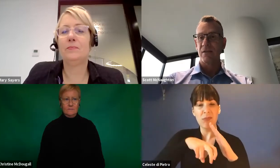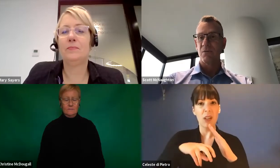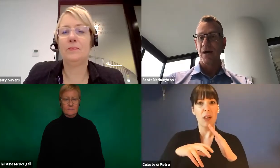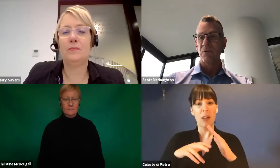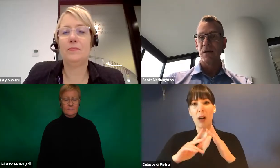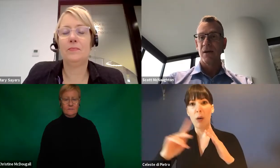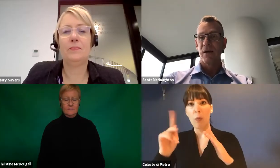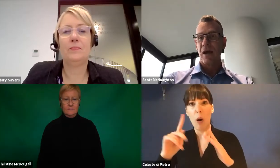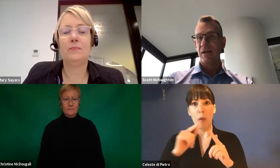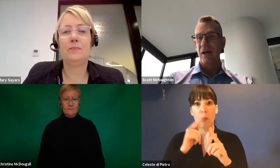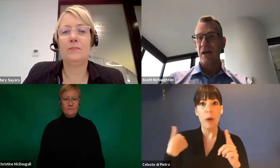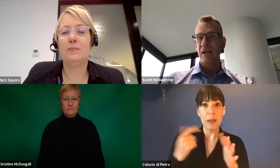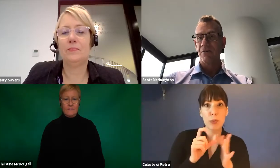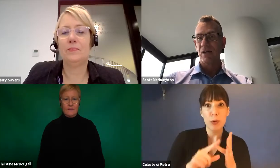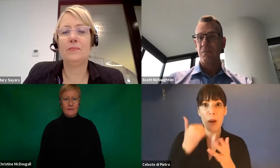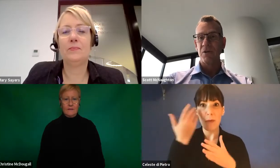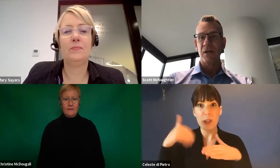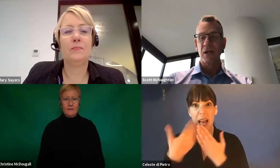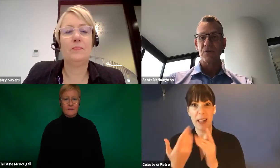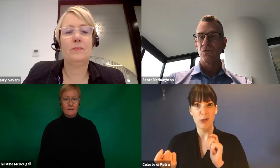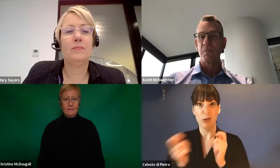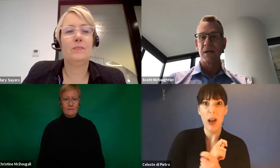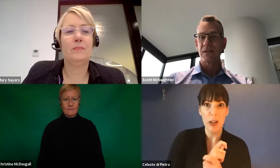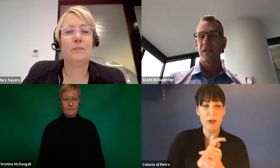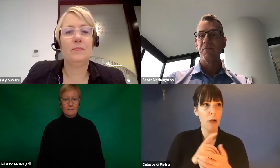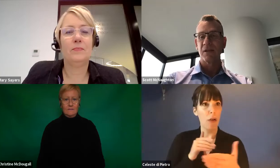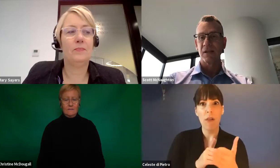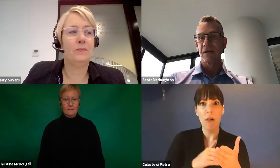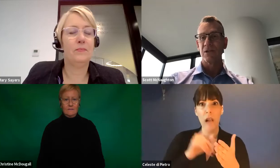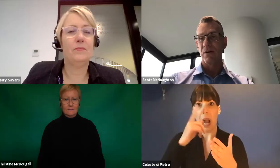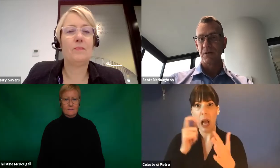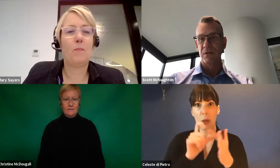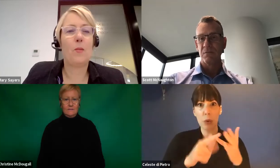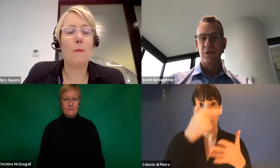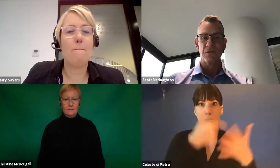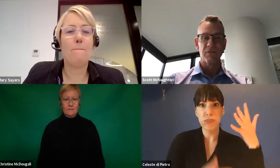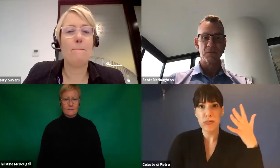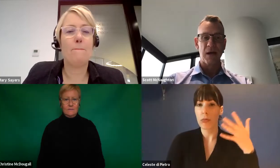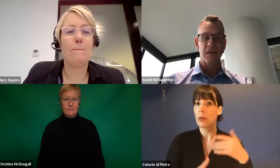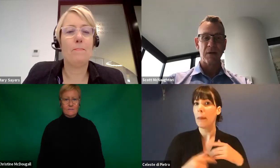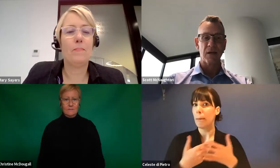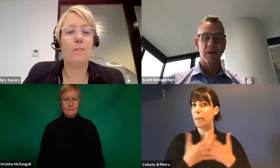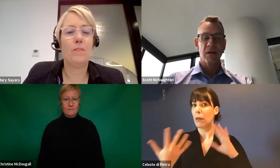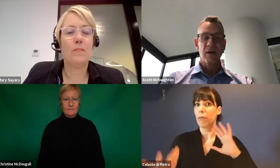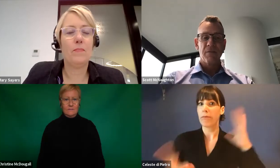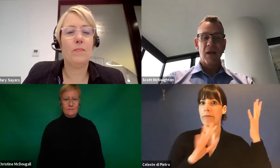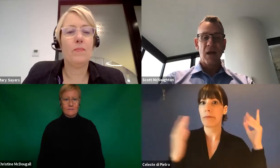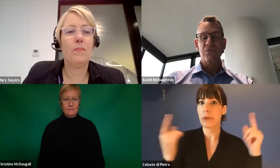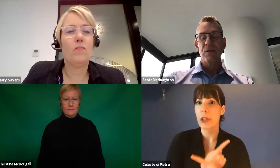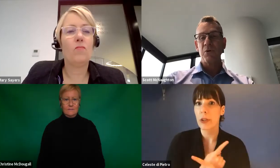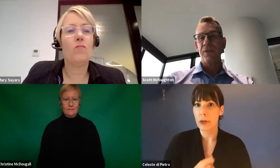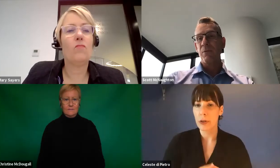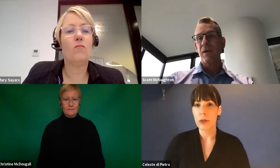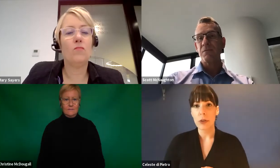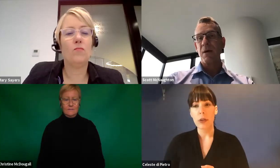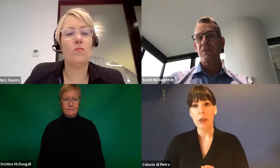each other, the way that we can and can't get around community has all been significantly disrupted because of this pandemic. And